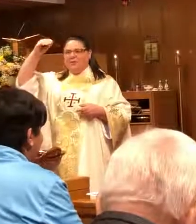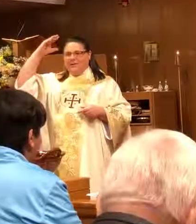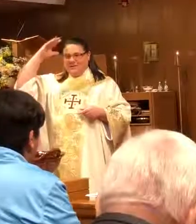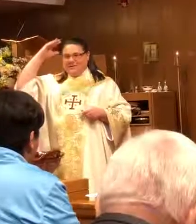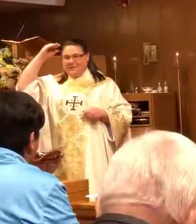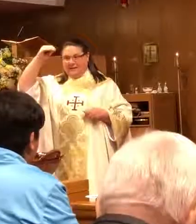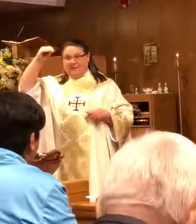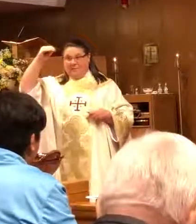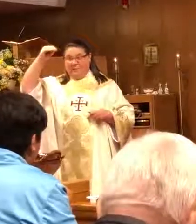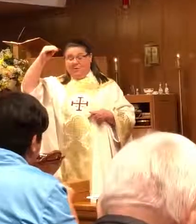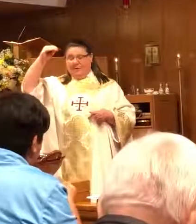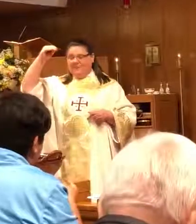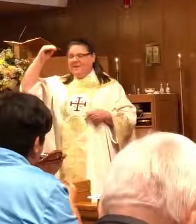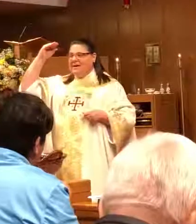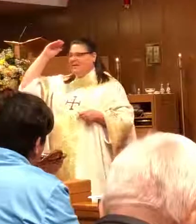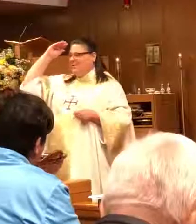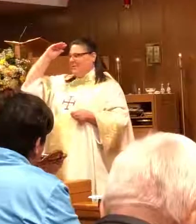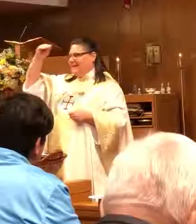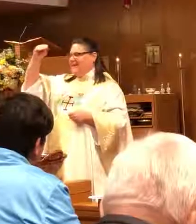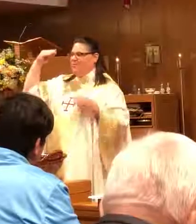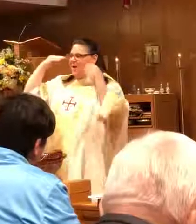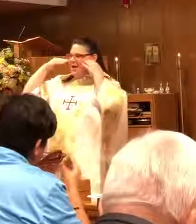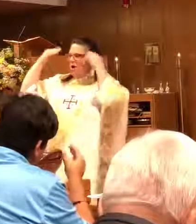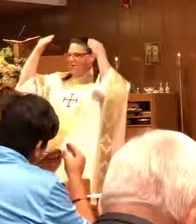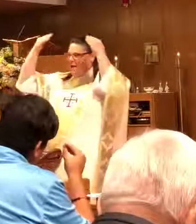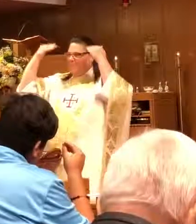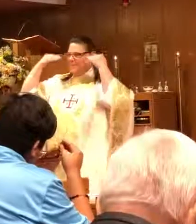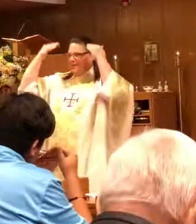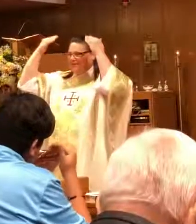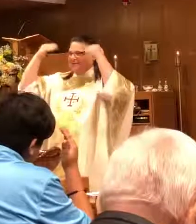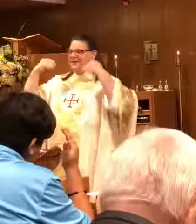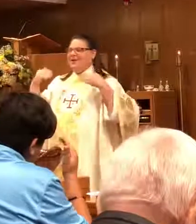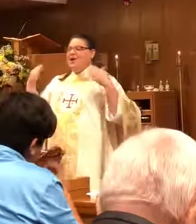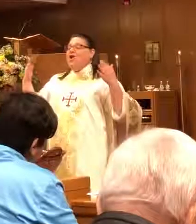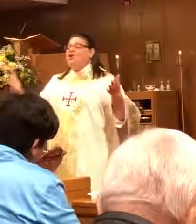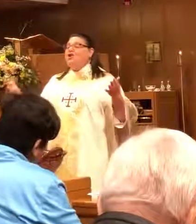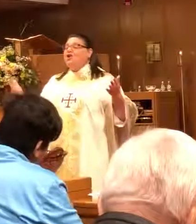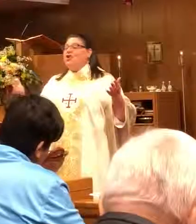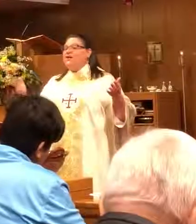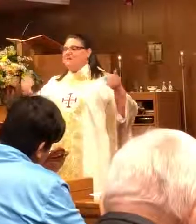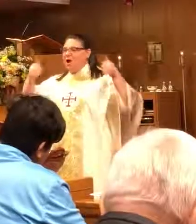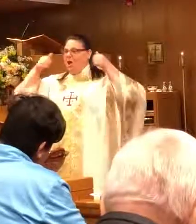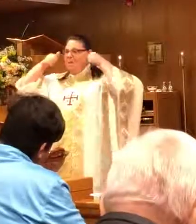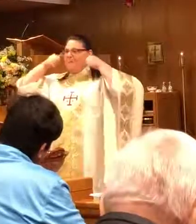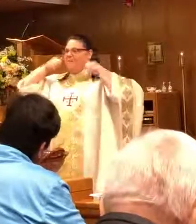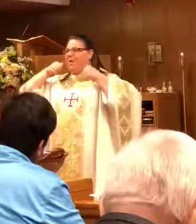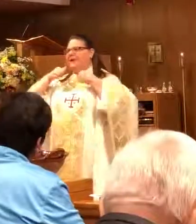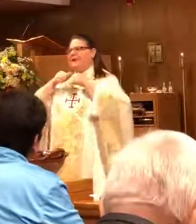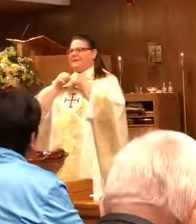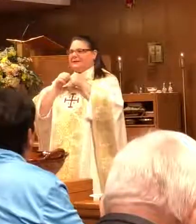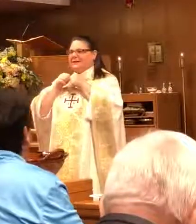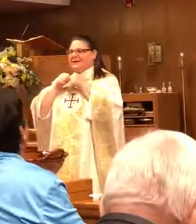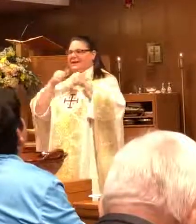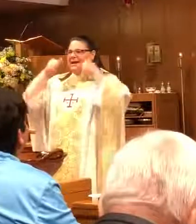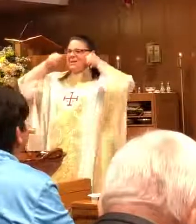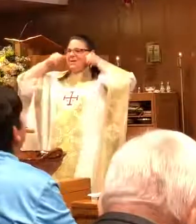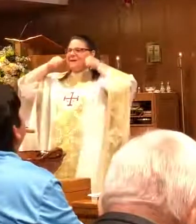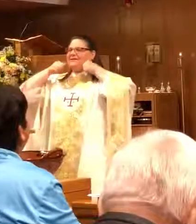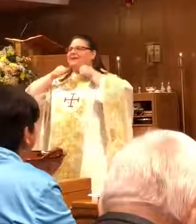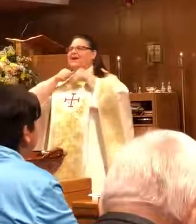or it's also a sign for boy. So that's why all the upper signs are here. The girls all wear bonnets, and the bonnets